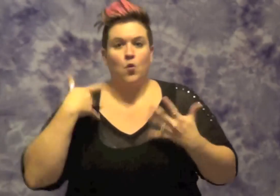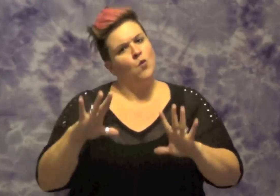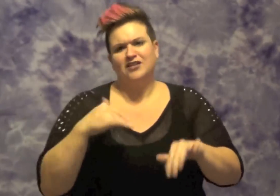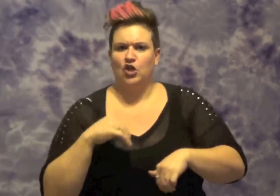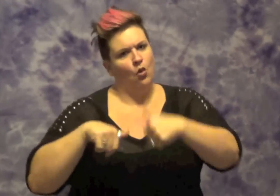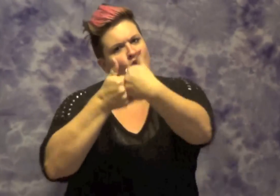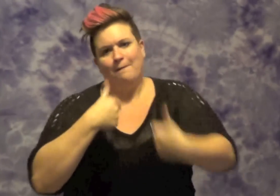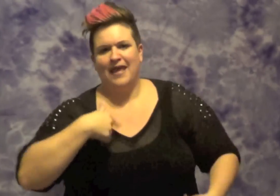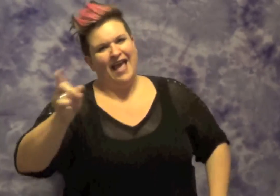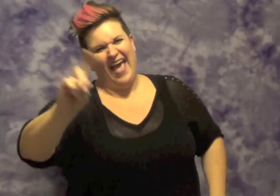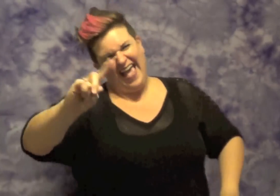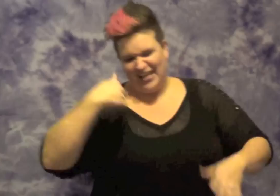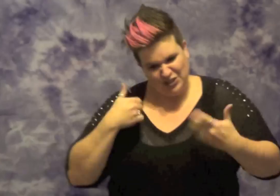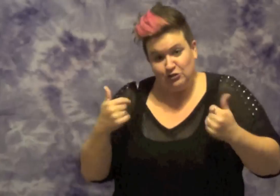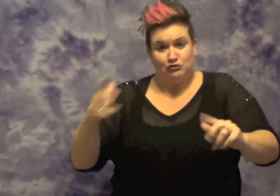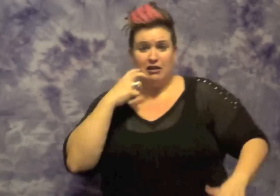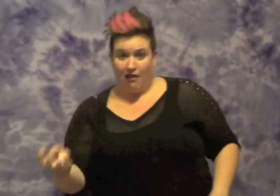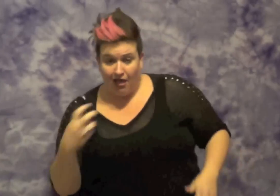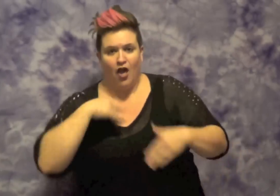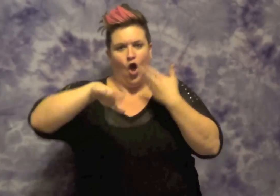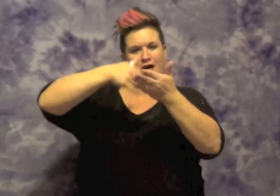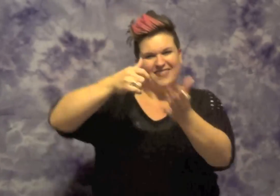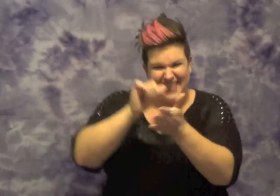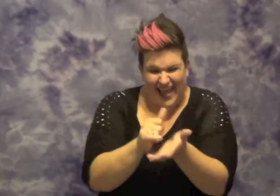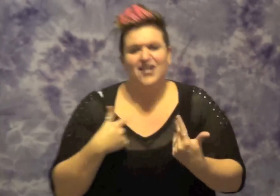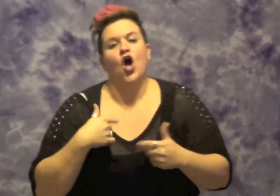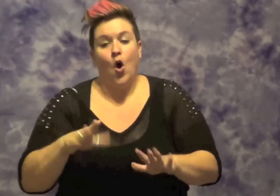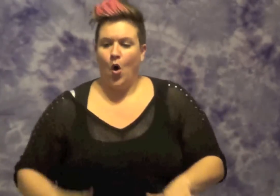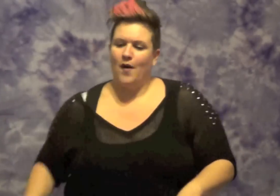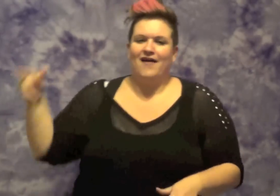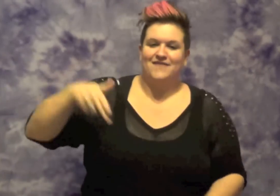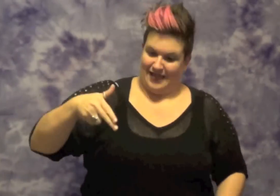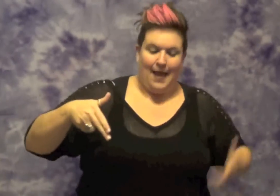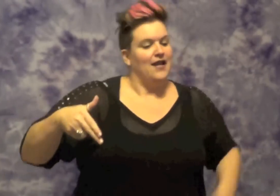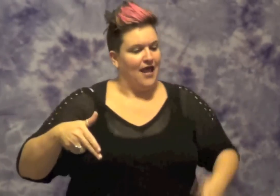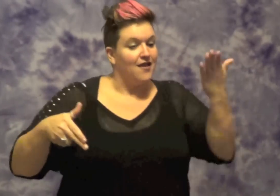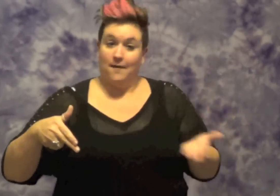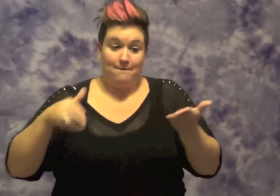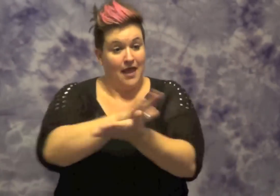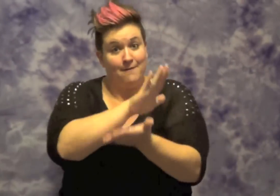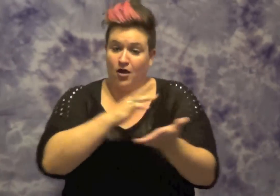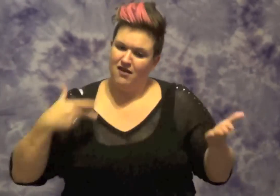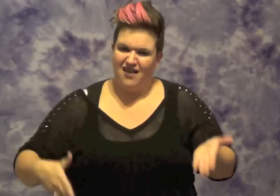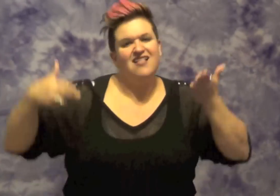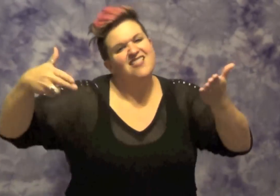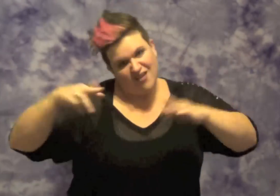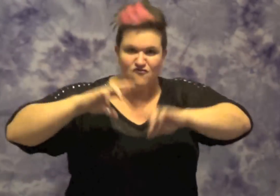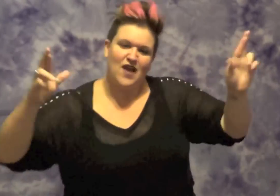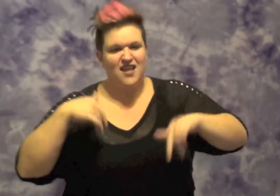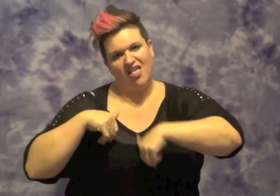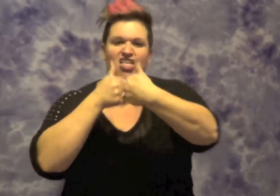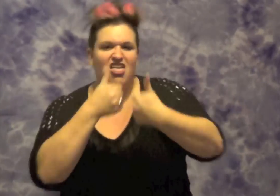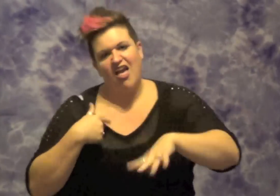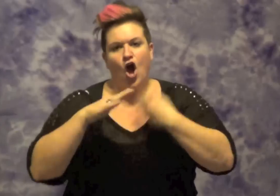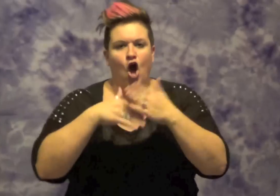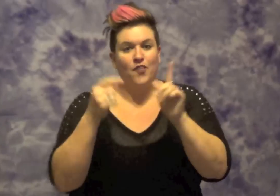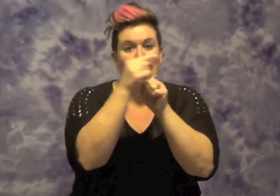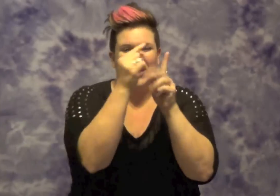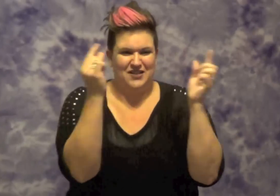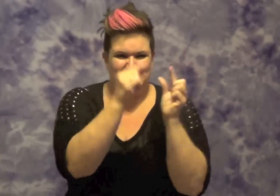match with this rap, ready, rat pack and a mac in the back of the yak, backpack, rap, crap, yap, yap, gaff, getty-yak, nap the exact same time I attempt these lyrical acrobat stunts while I'm practicing that I'll still be able